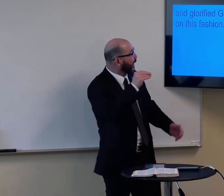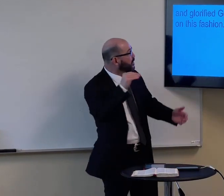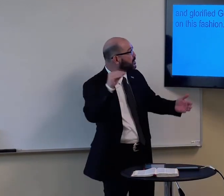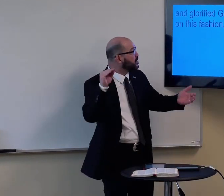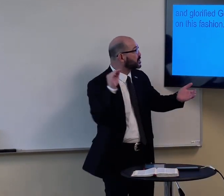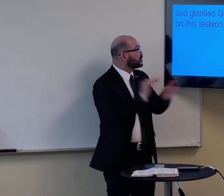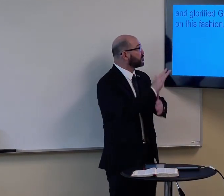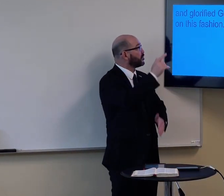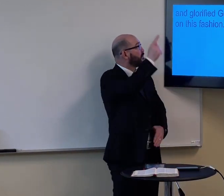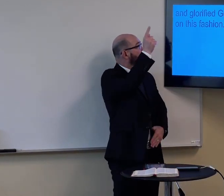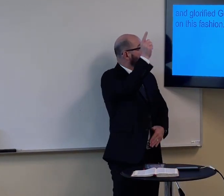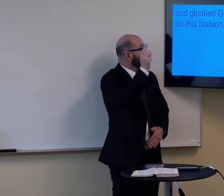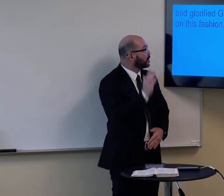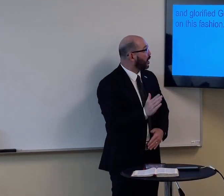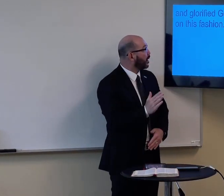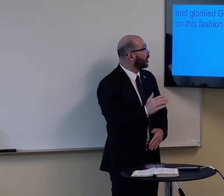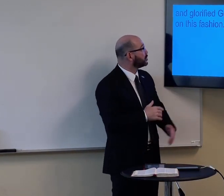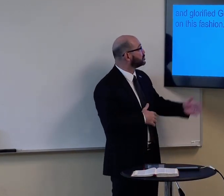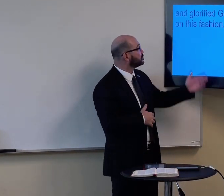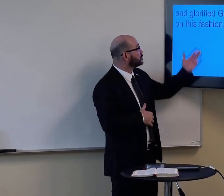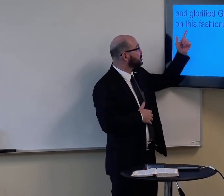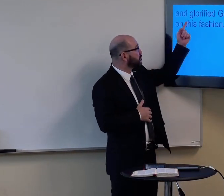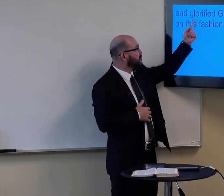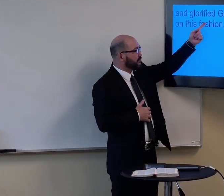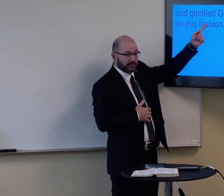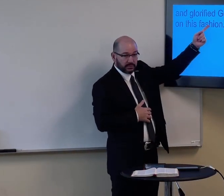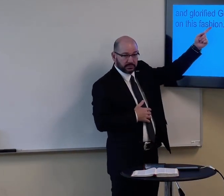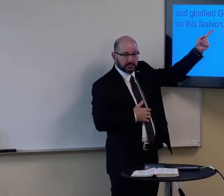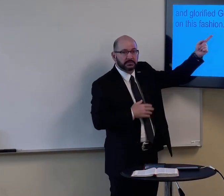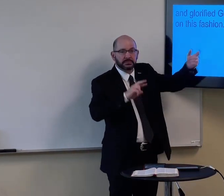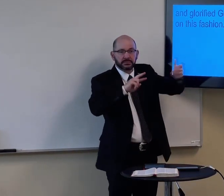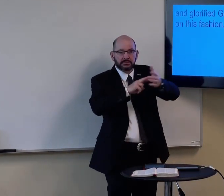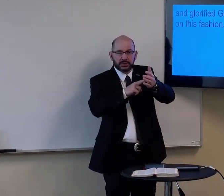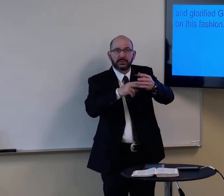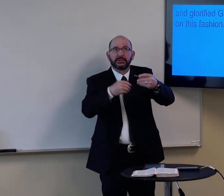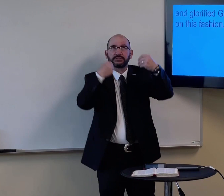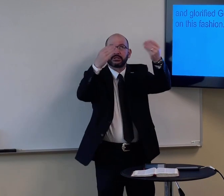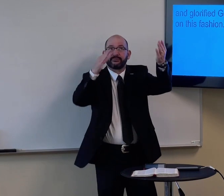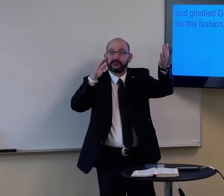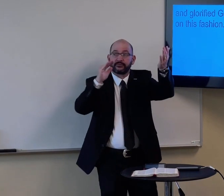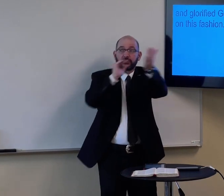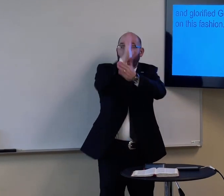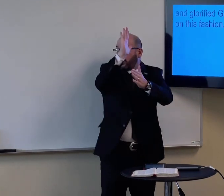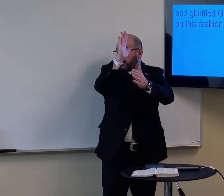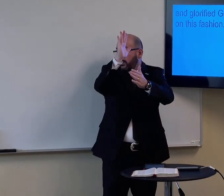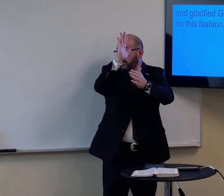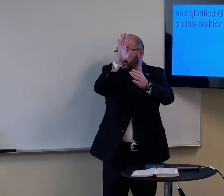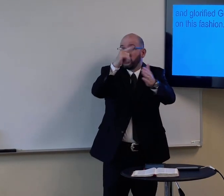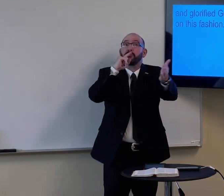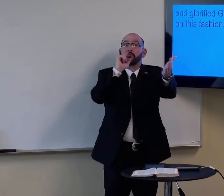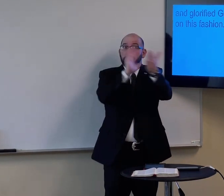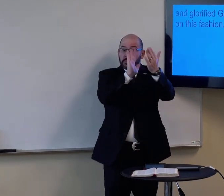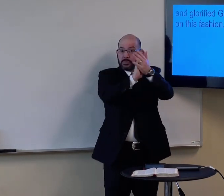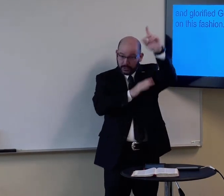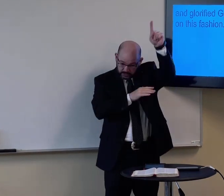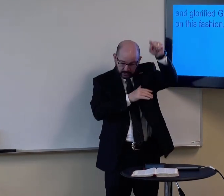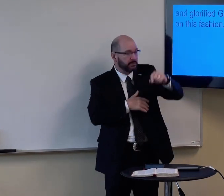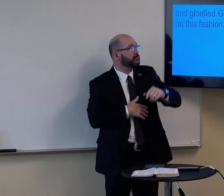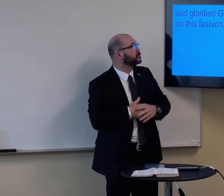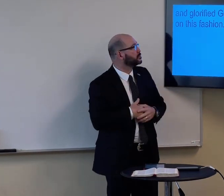And glorified God, meaning that they gave the glory to God. They praised him